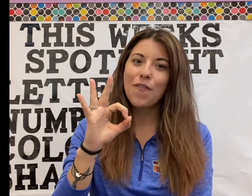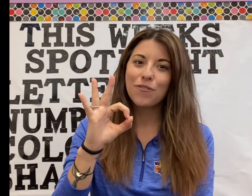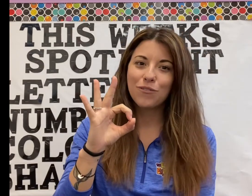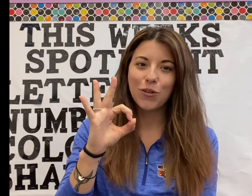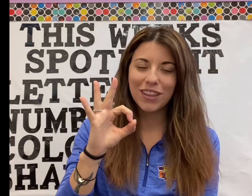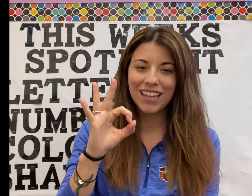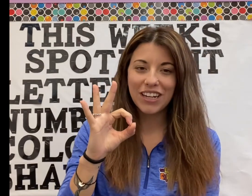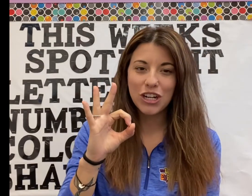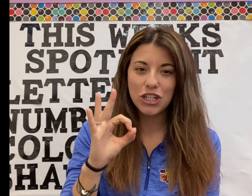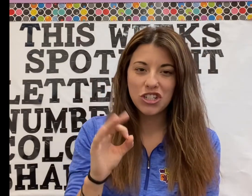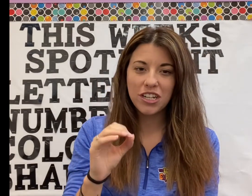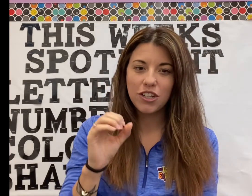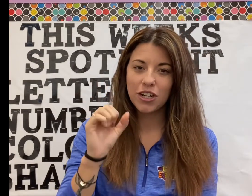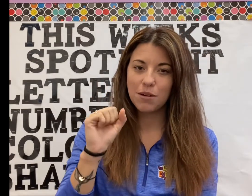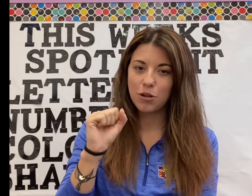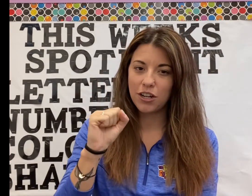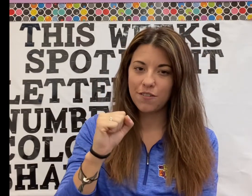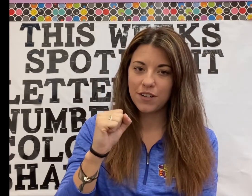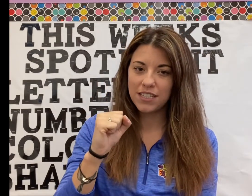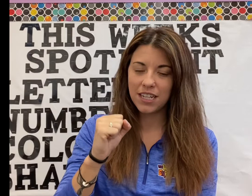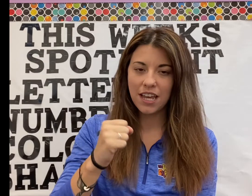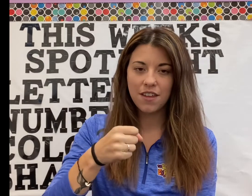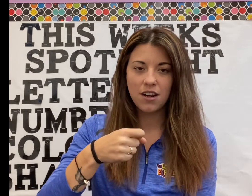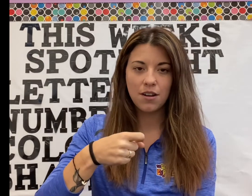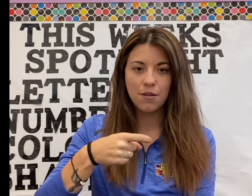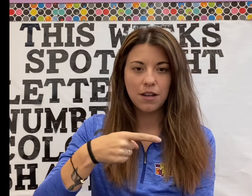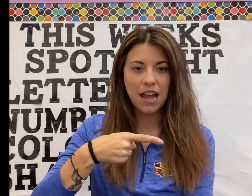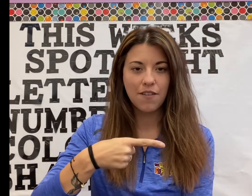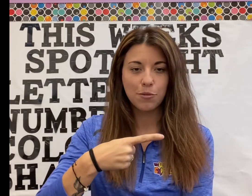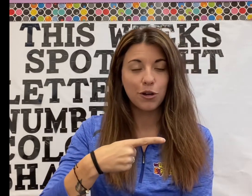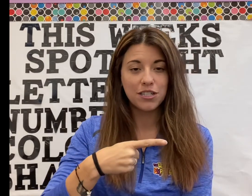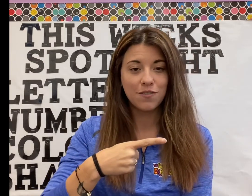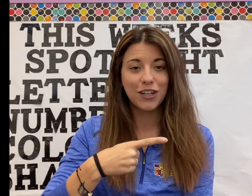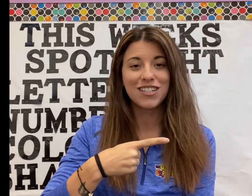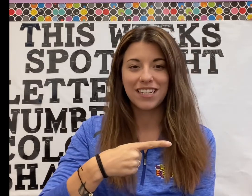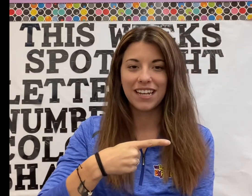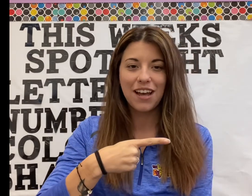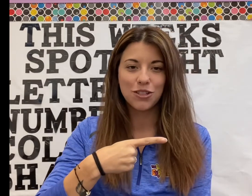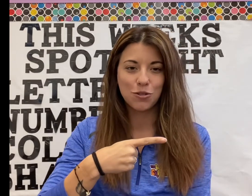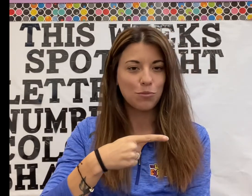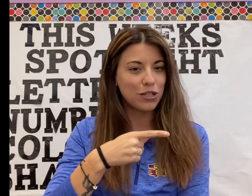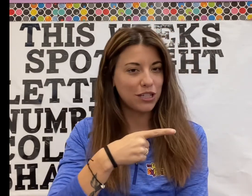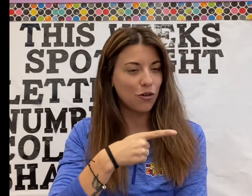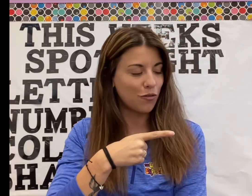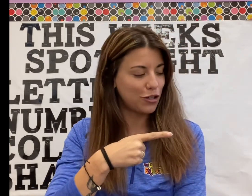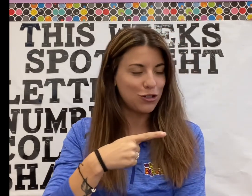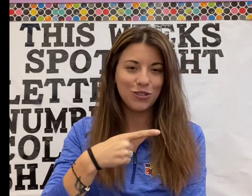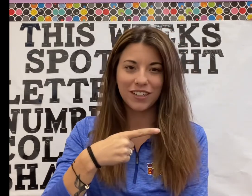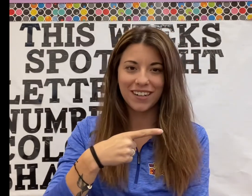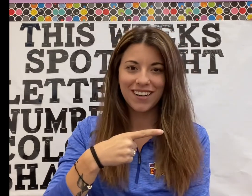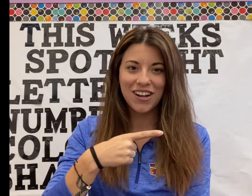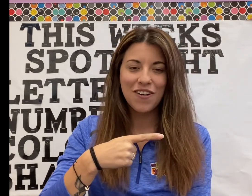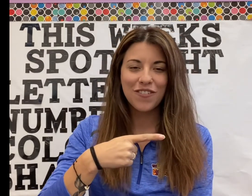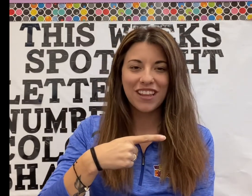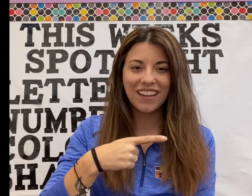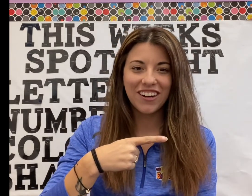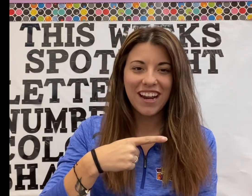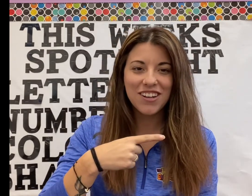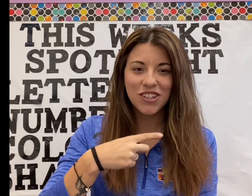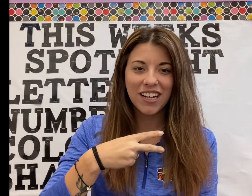For the letter G, you're gonna bring your fists together and have your pointer finger sticking out so it's pointing over your shoulder. For the letter H, you're gonna